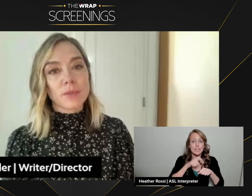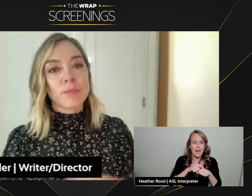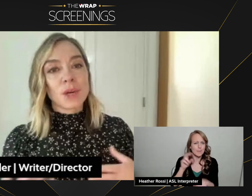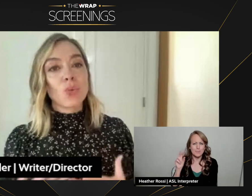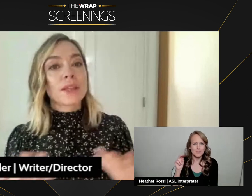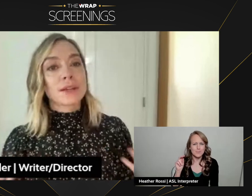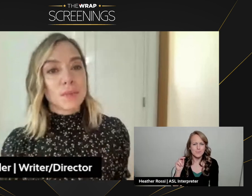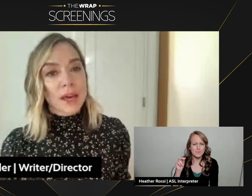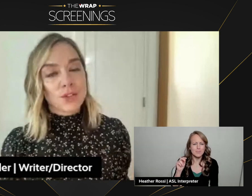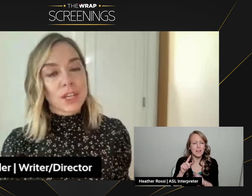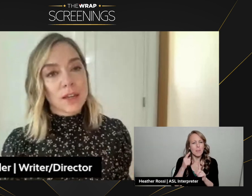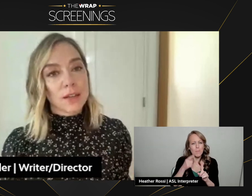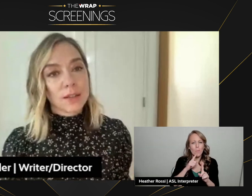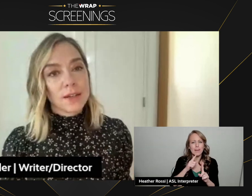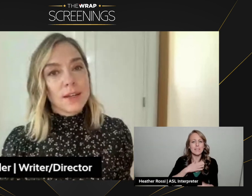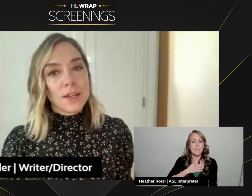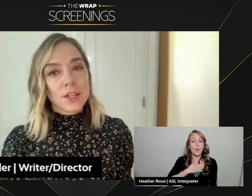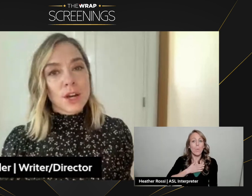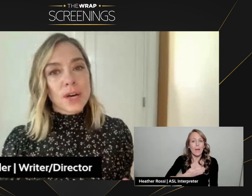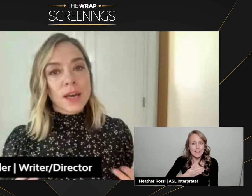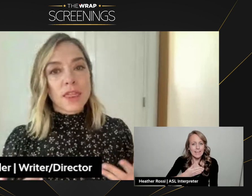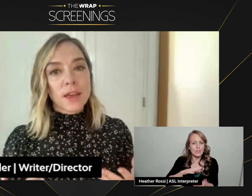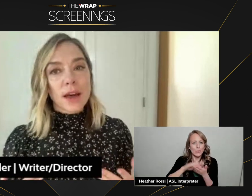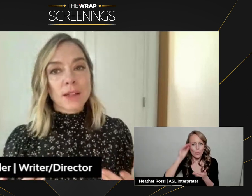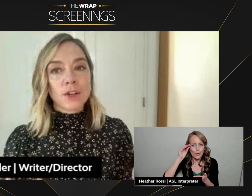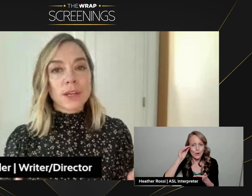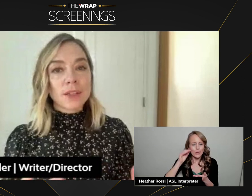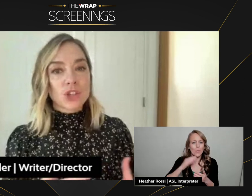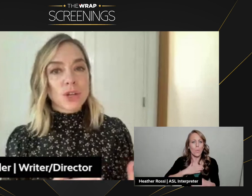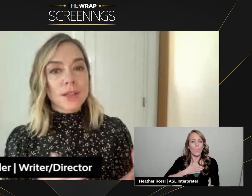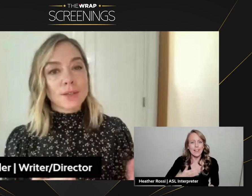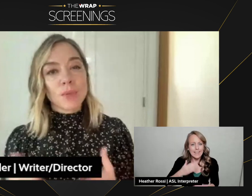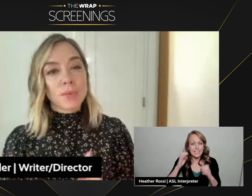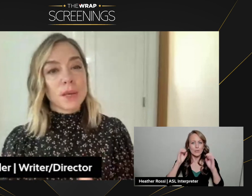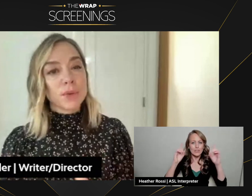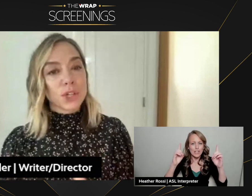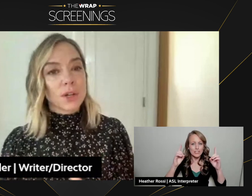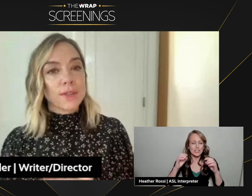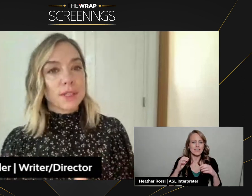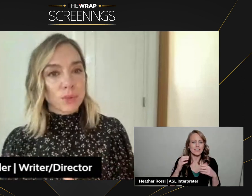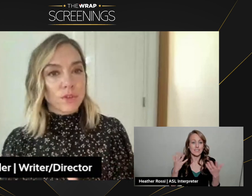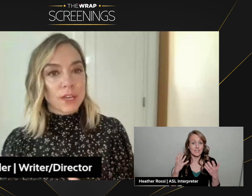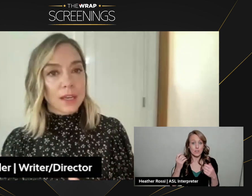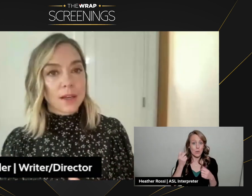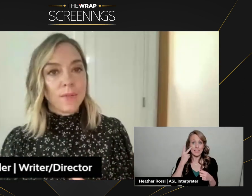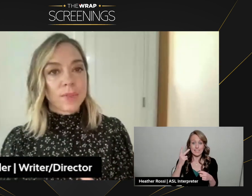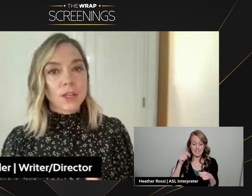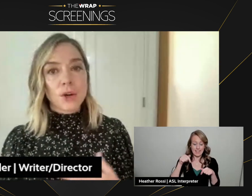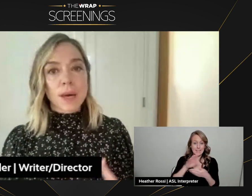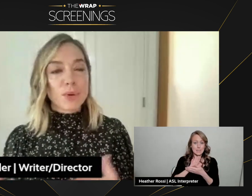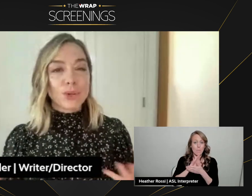being willing to be educated, you know, and I think, I look at the journey that so many people took on this movie,